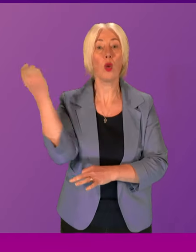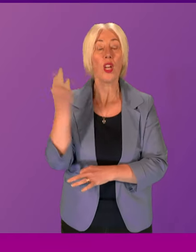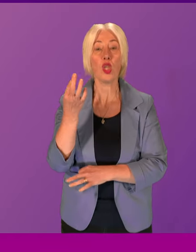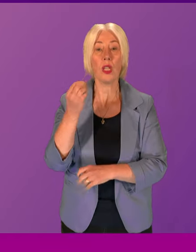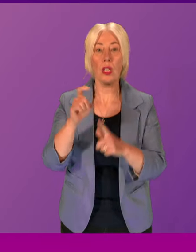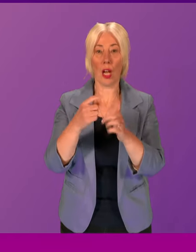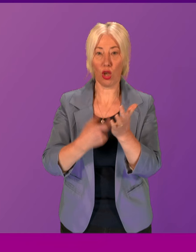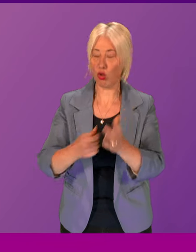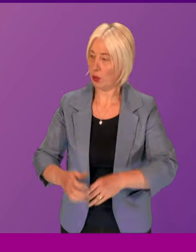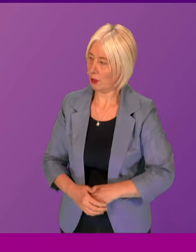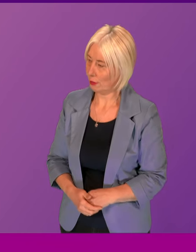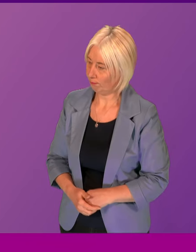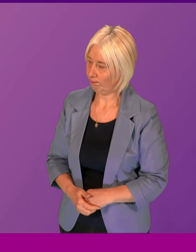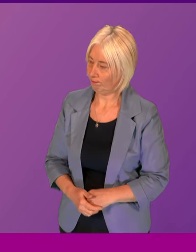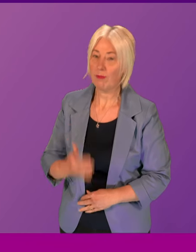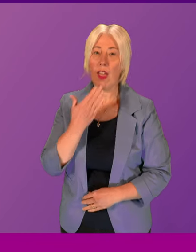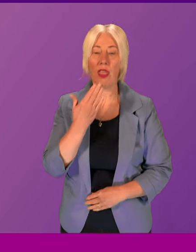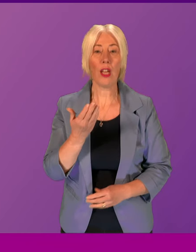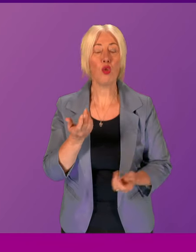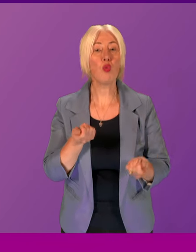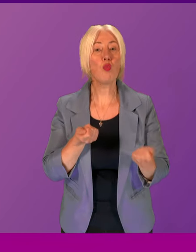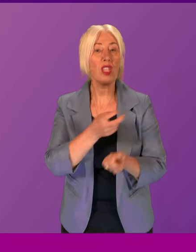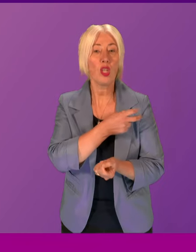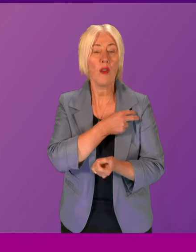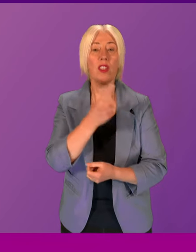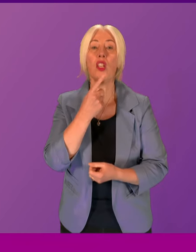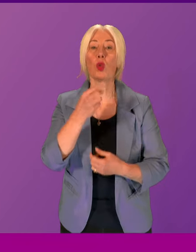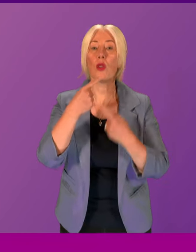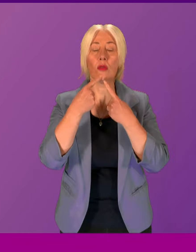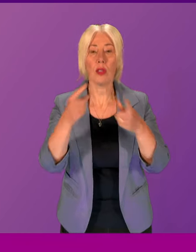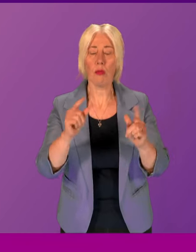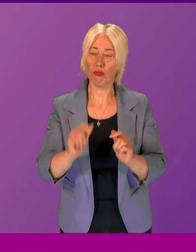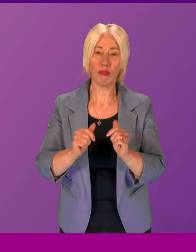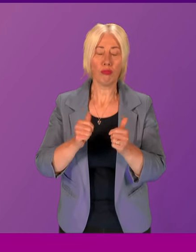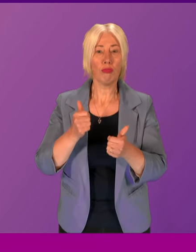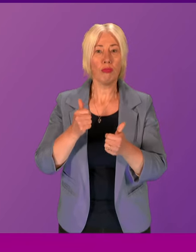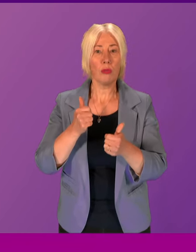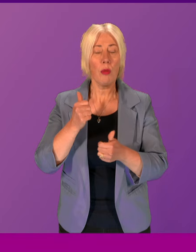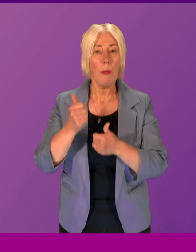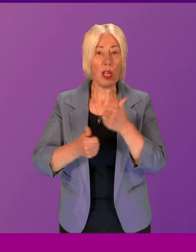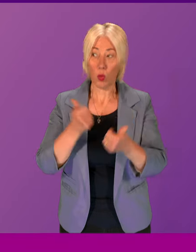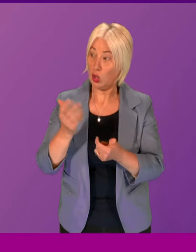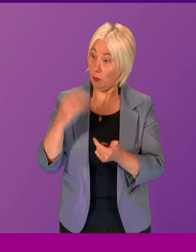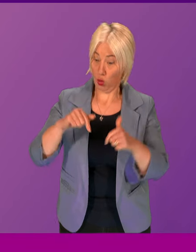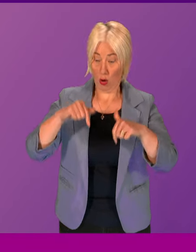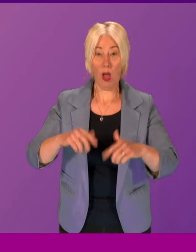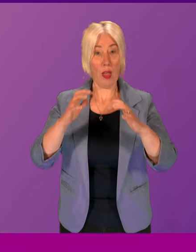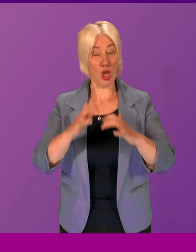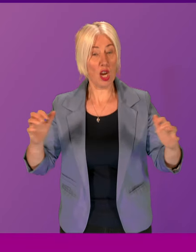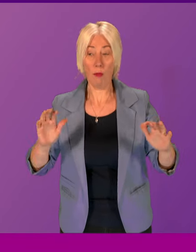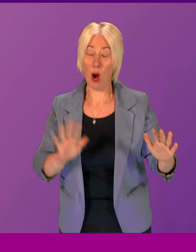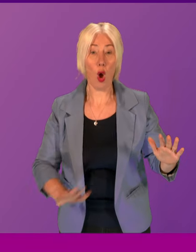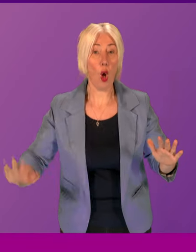Thank you very much, Presidenting Officer. And can I begin by putting on record the best wishes of, I'm sure, the whole Chamber and people across